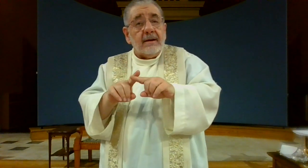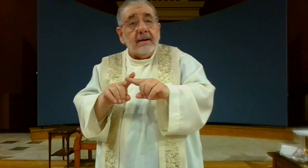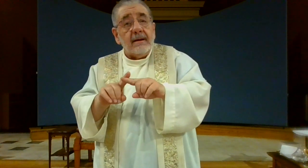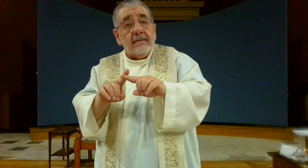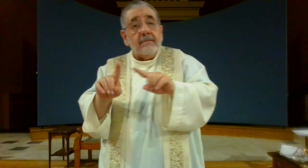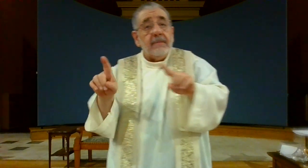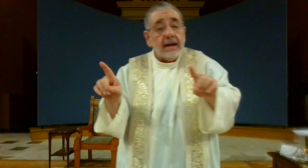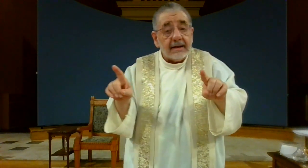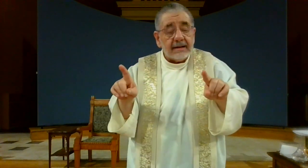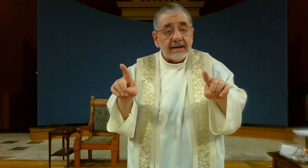but